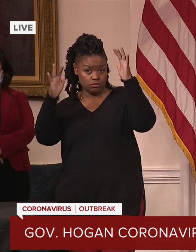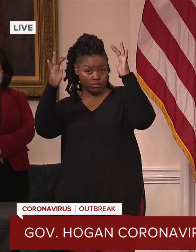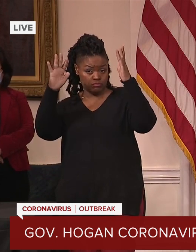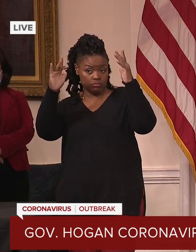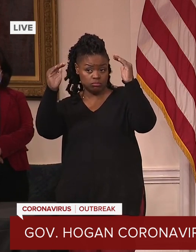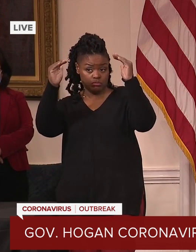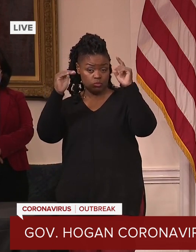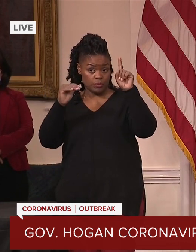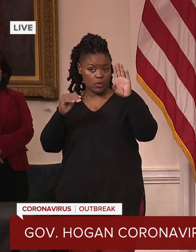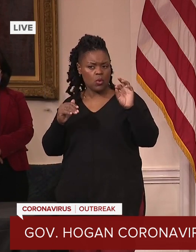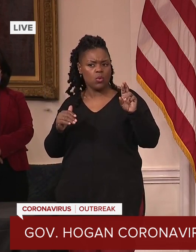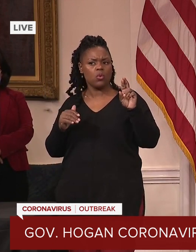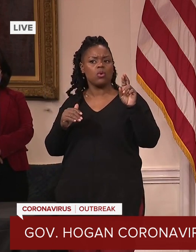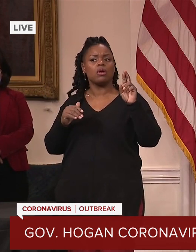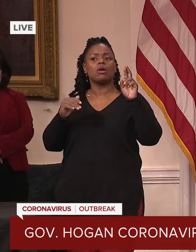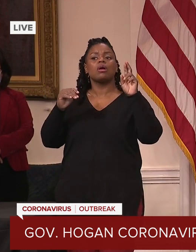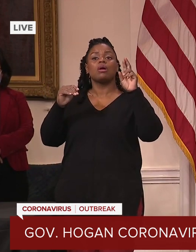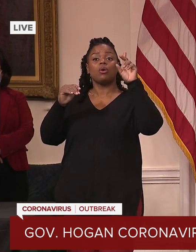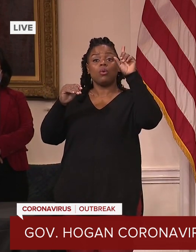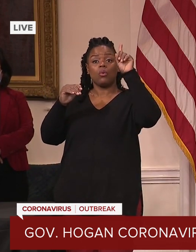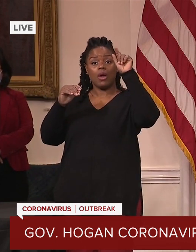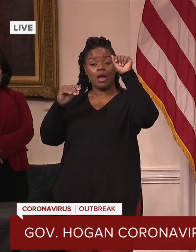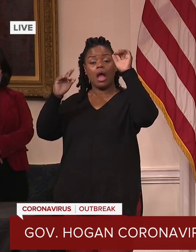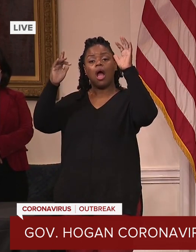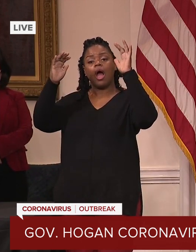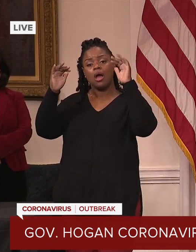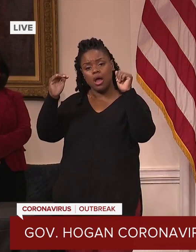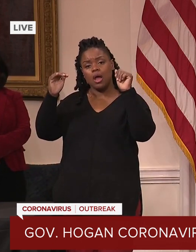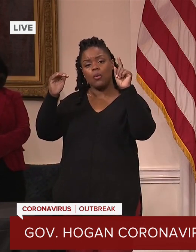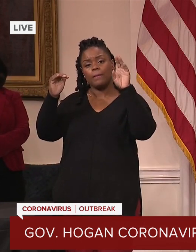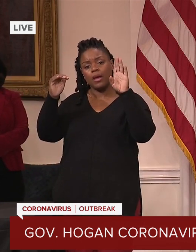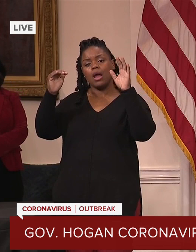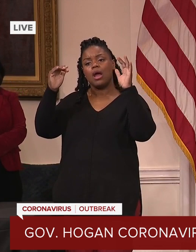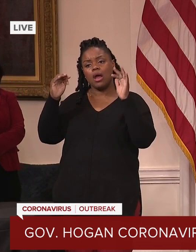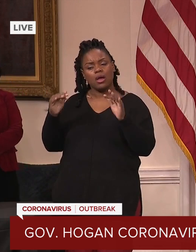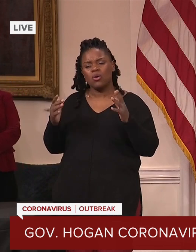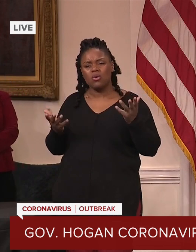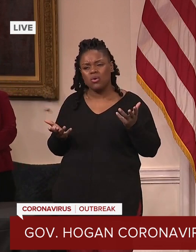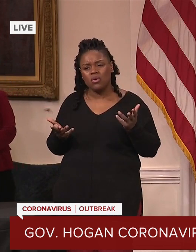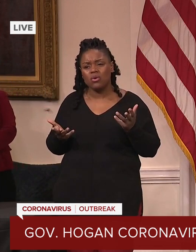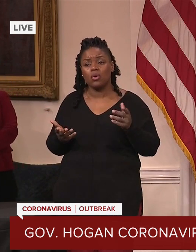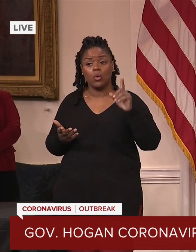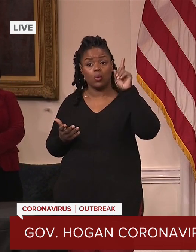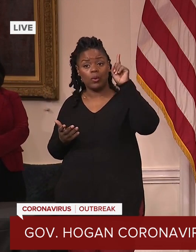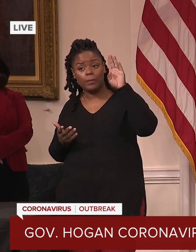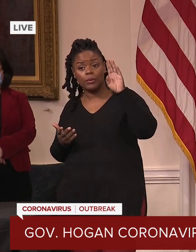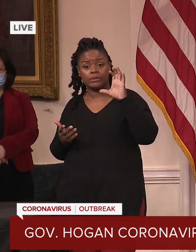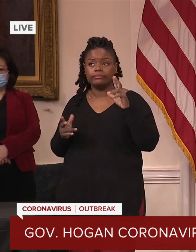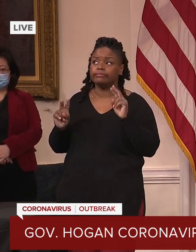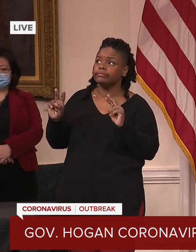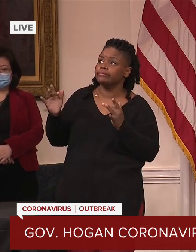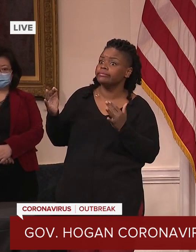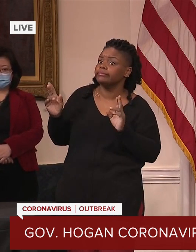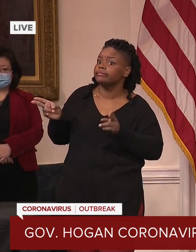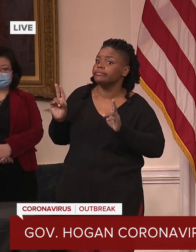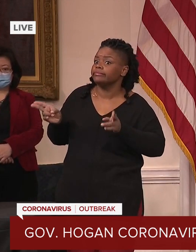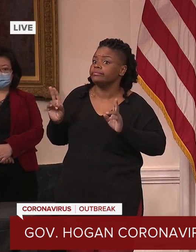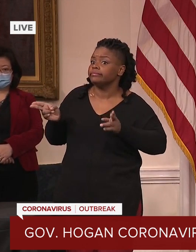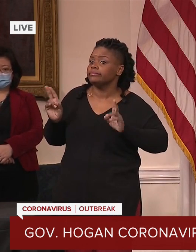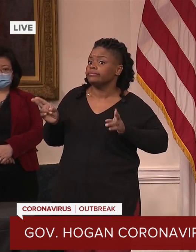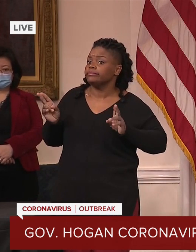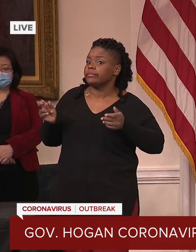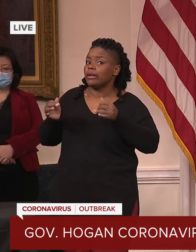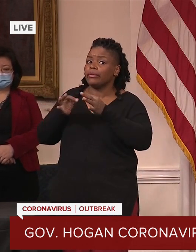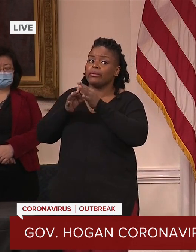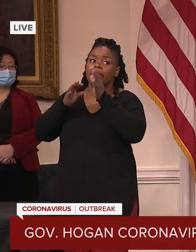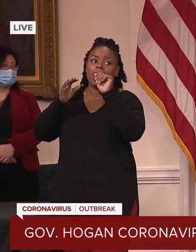get? You know, these people are in the next phases are looking at this and saying, come on, you've tried to move along. Well, we